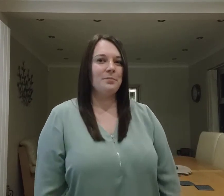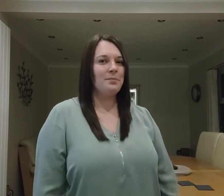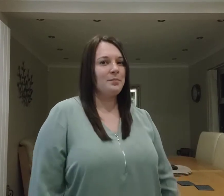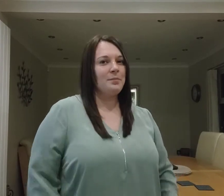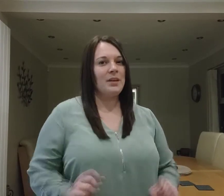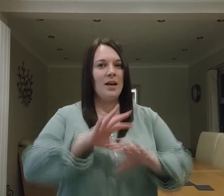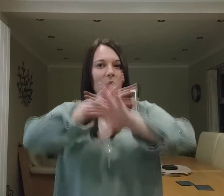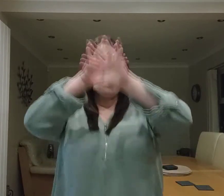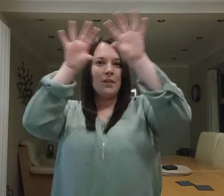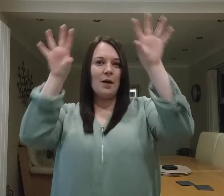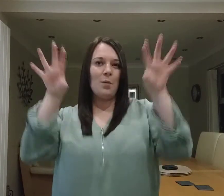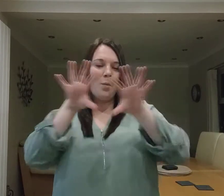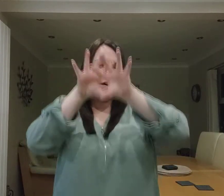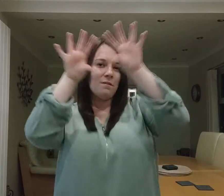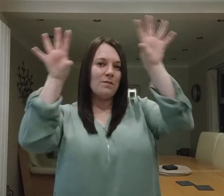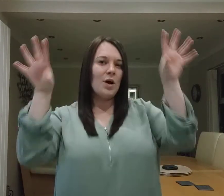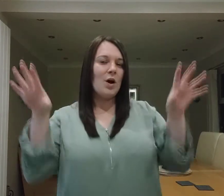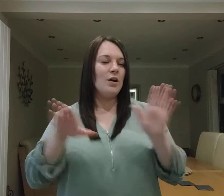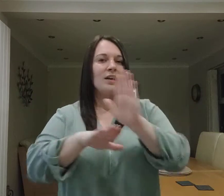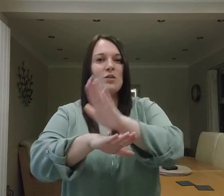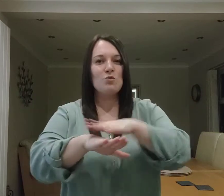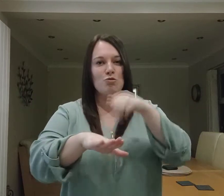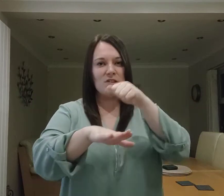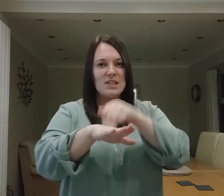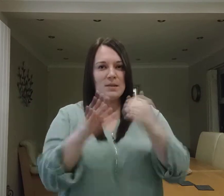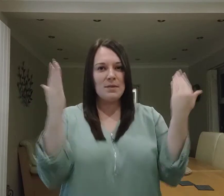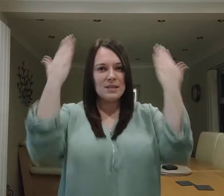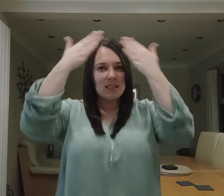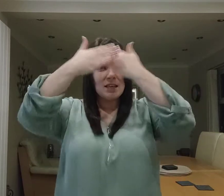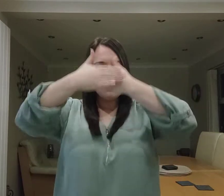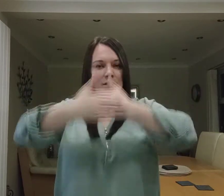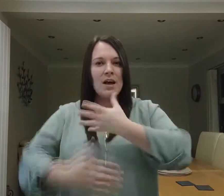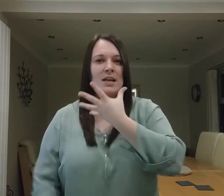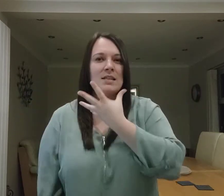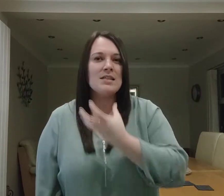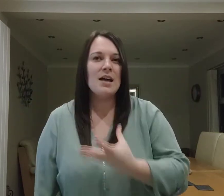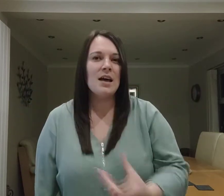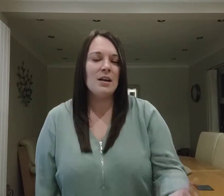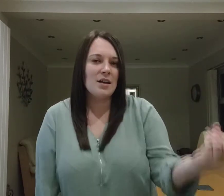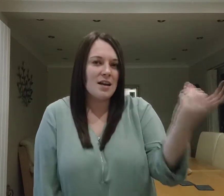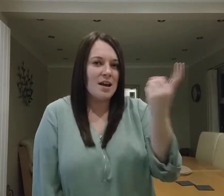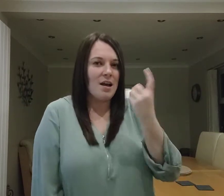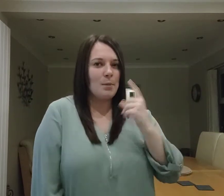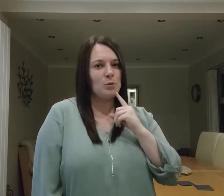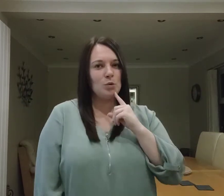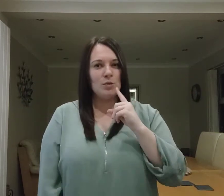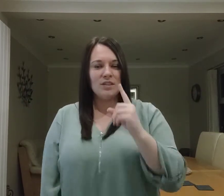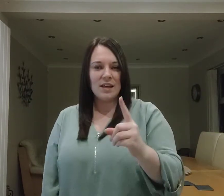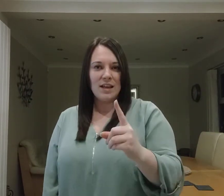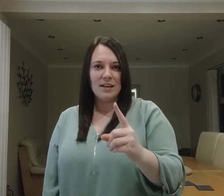Then one foggy Christmas Eve, Santa came to sing.